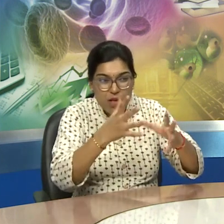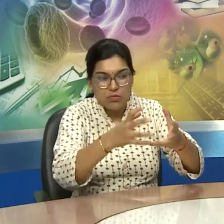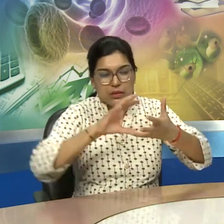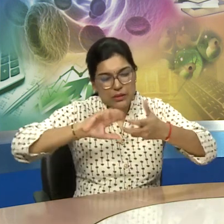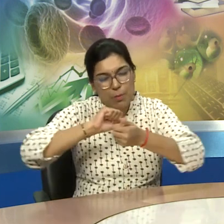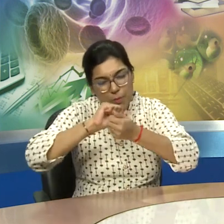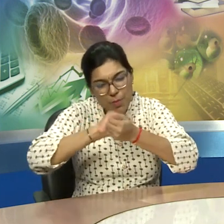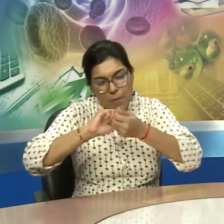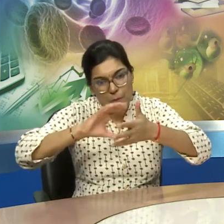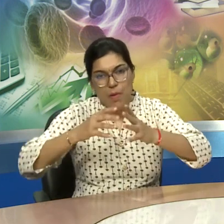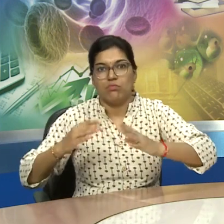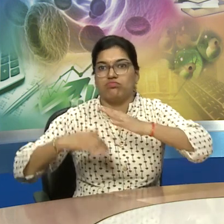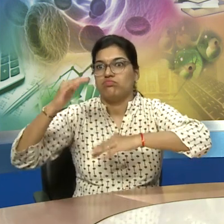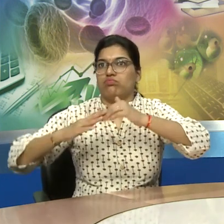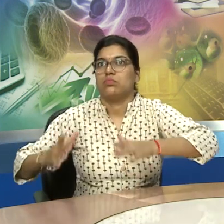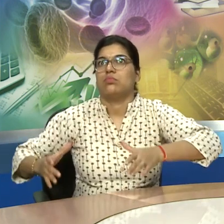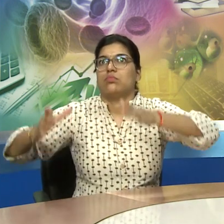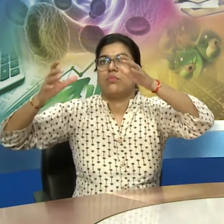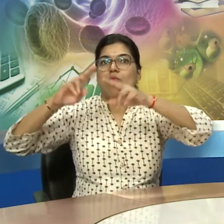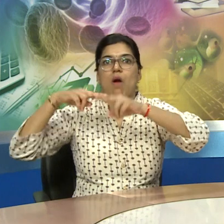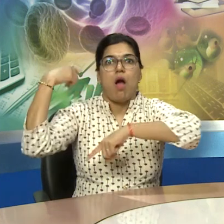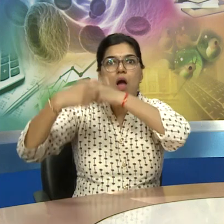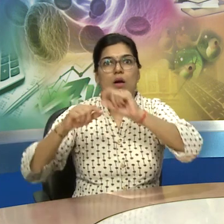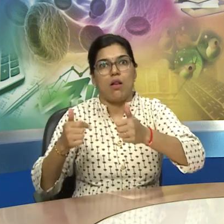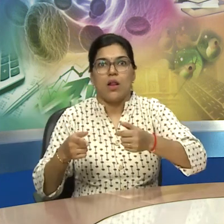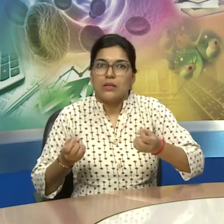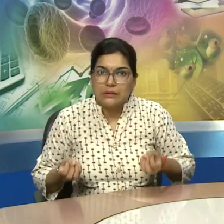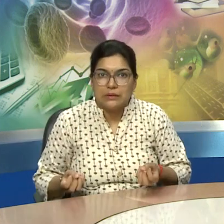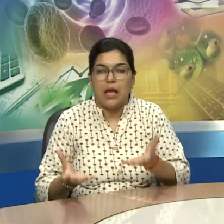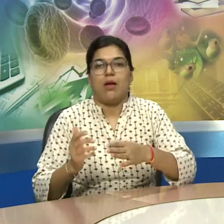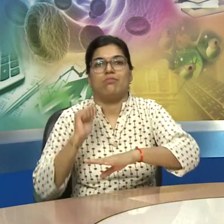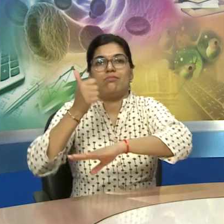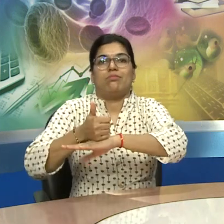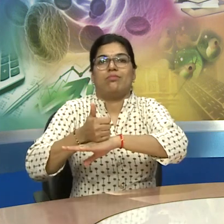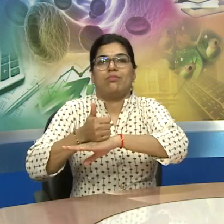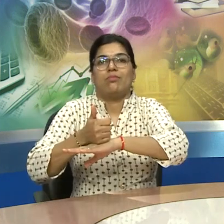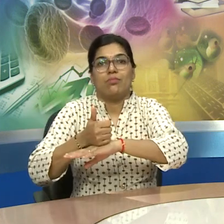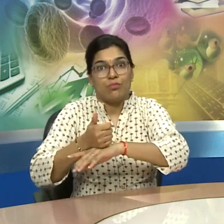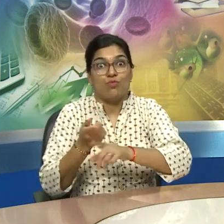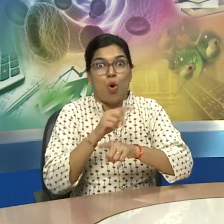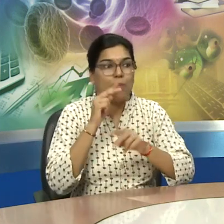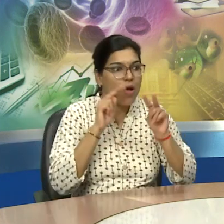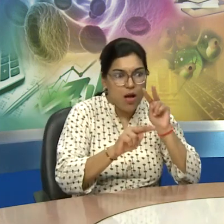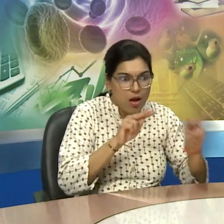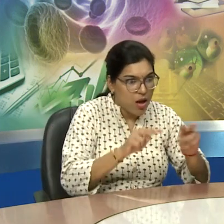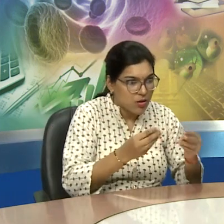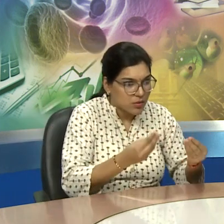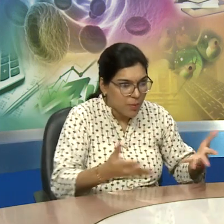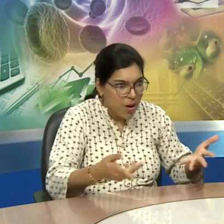stronger than the stone so they started using more metals and now slowly slowly the use of